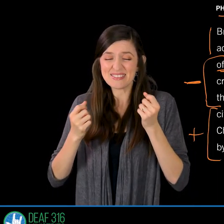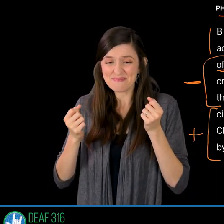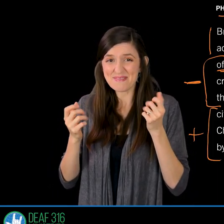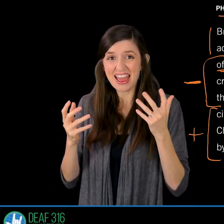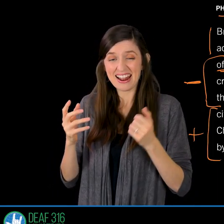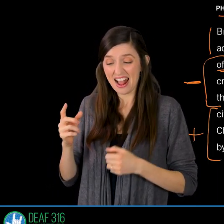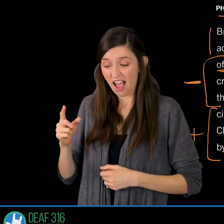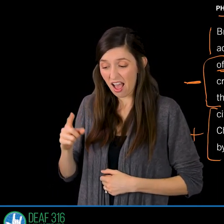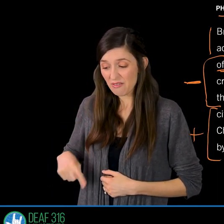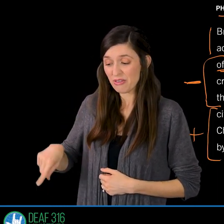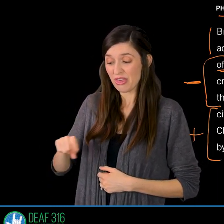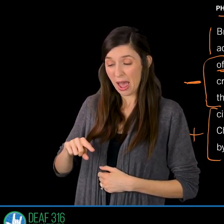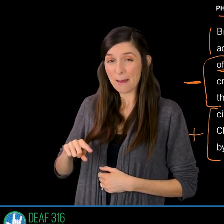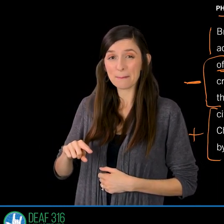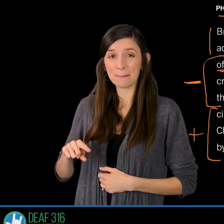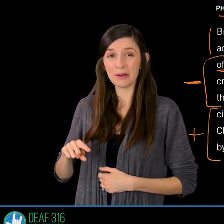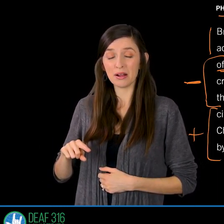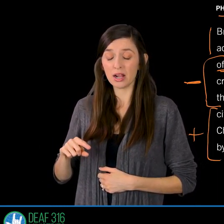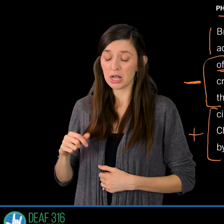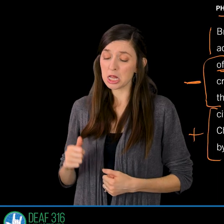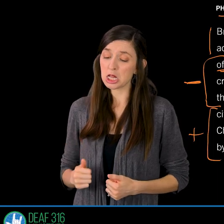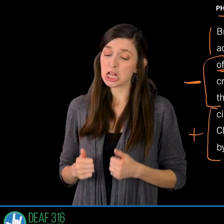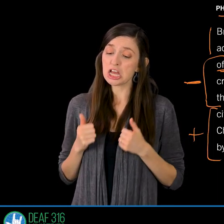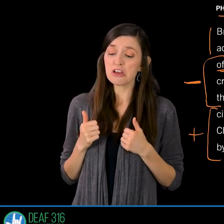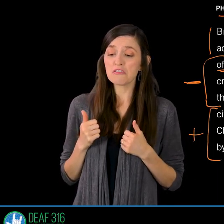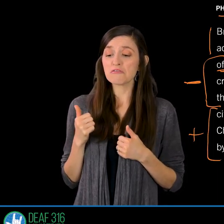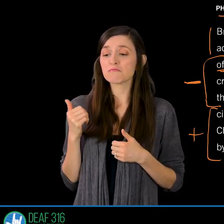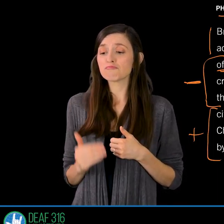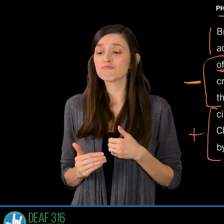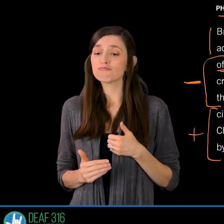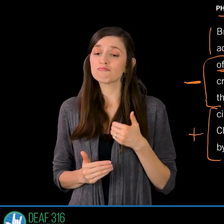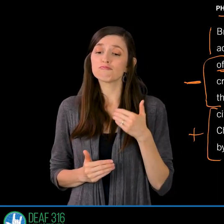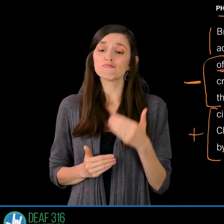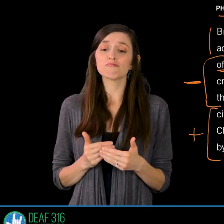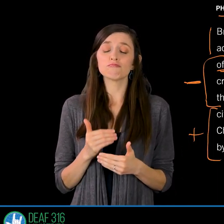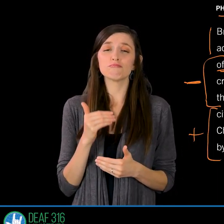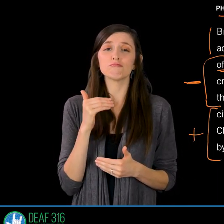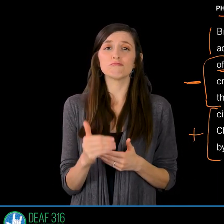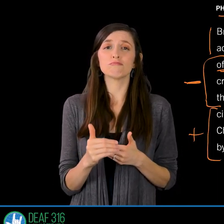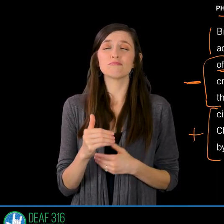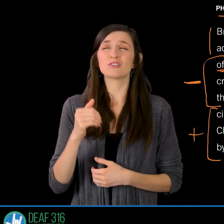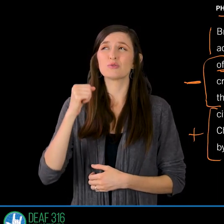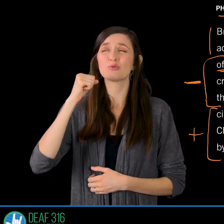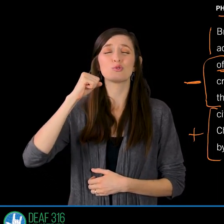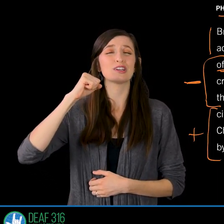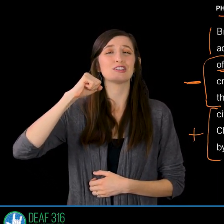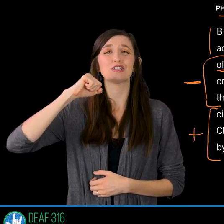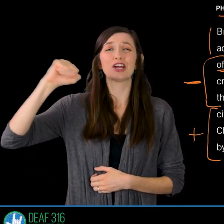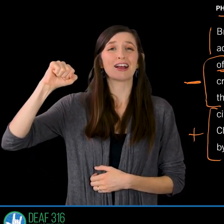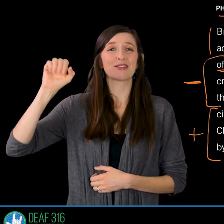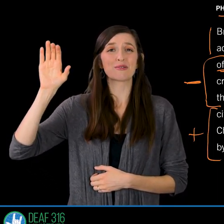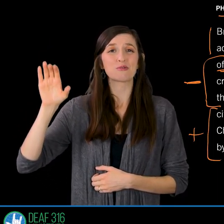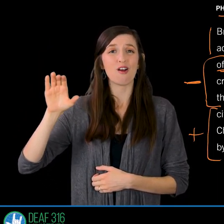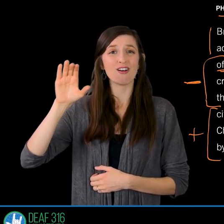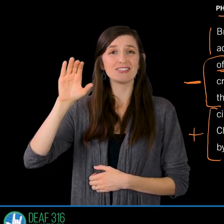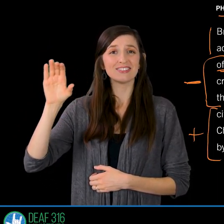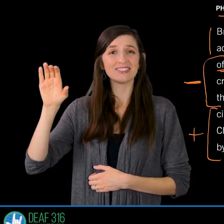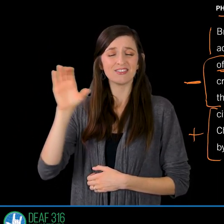walk, many walk, many walk as enemies of the cross of